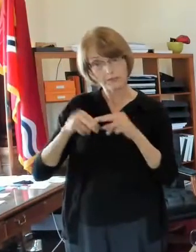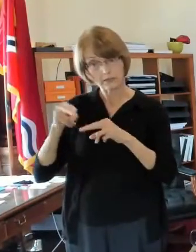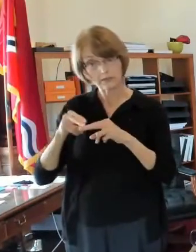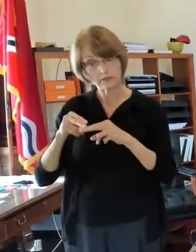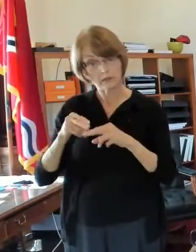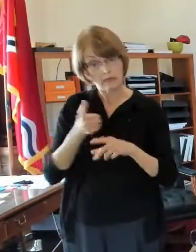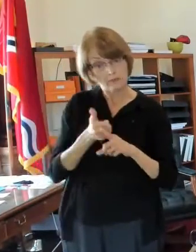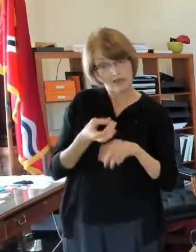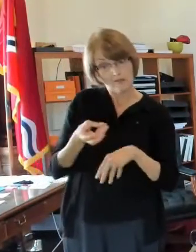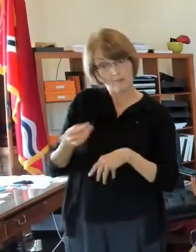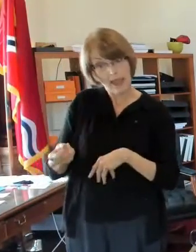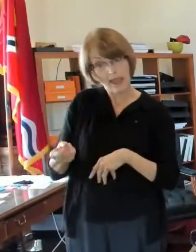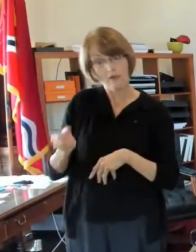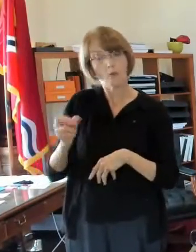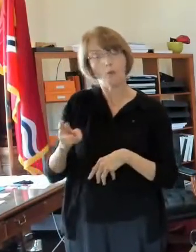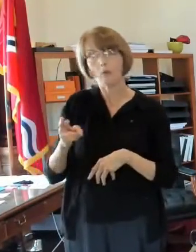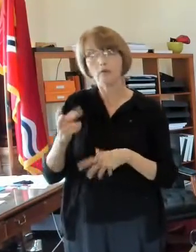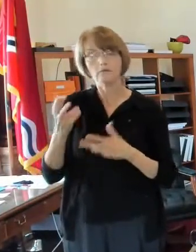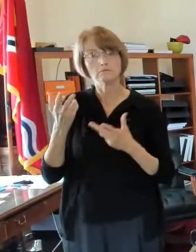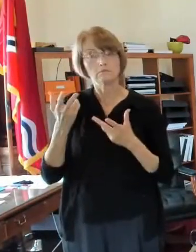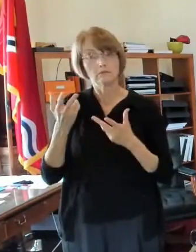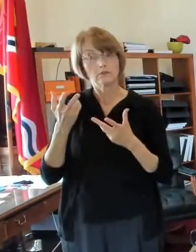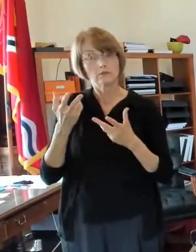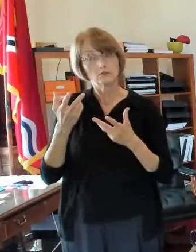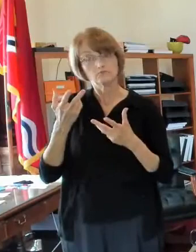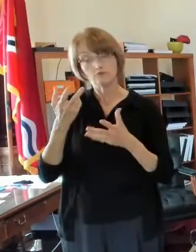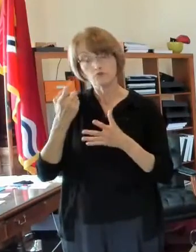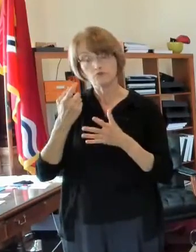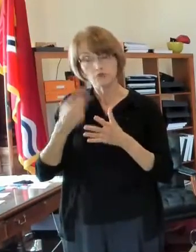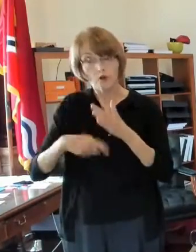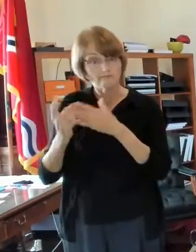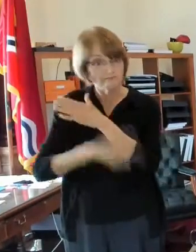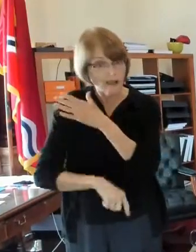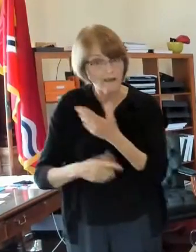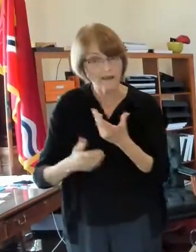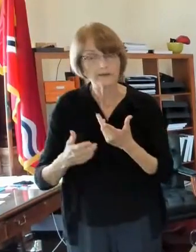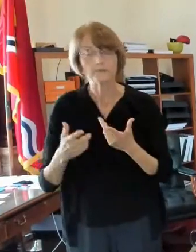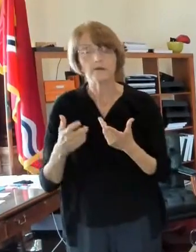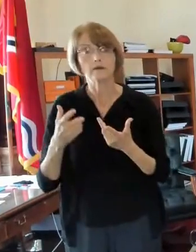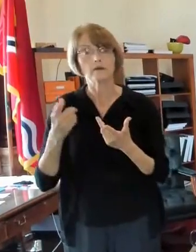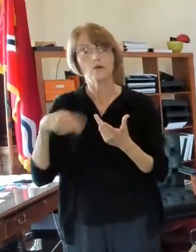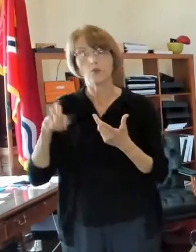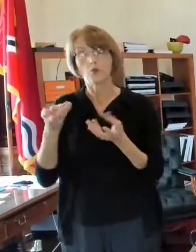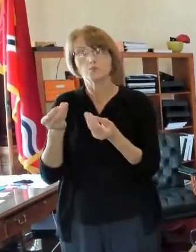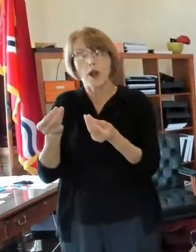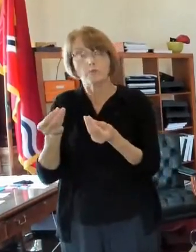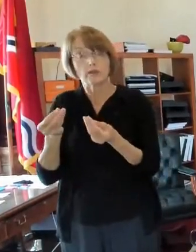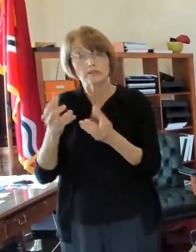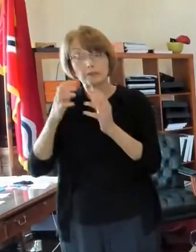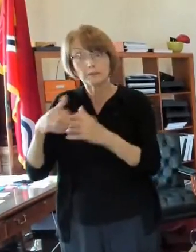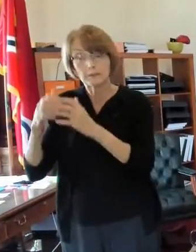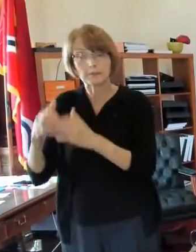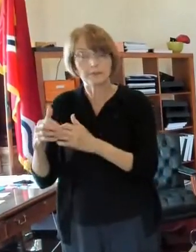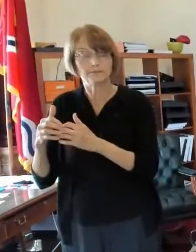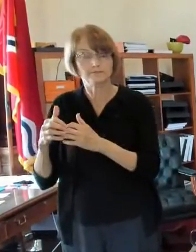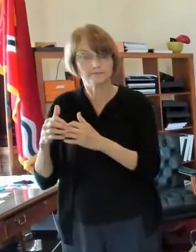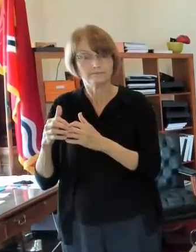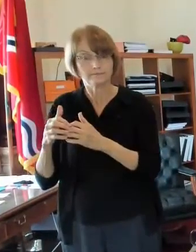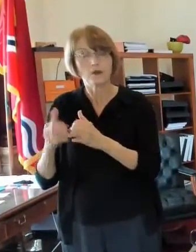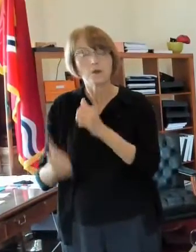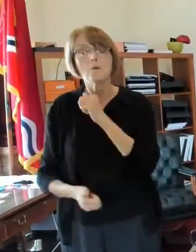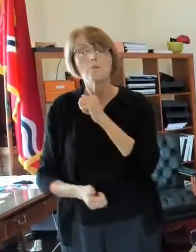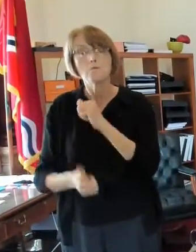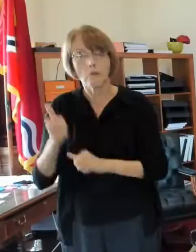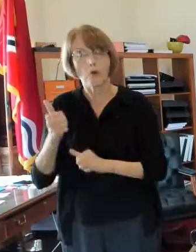fined uh if they do not so lindy the properties we've been taking down are almost all owned by lra